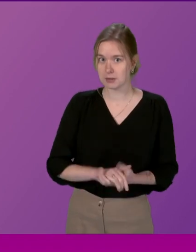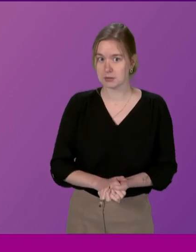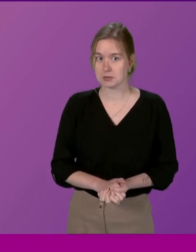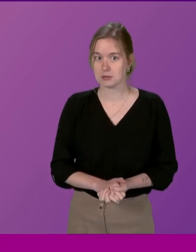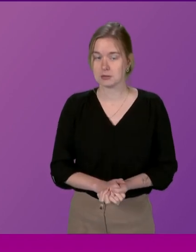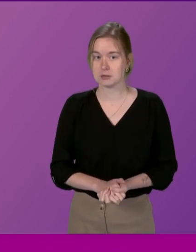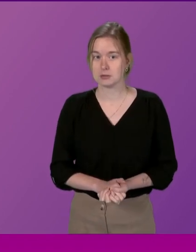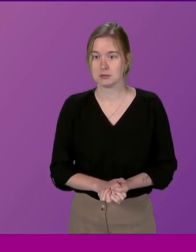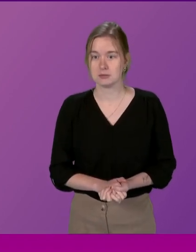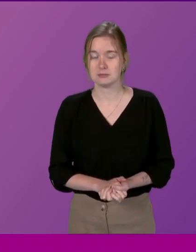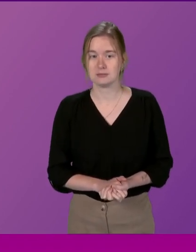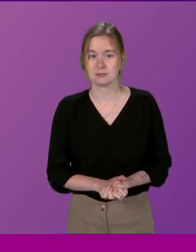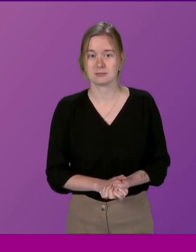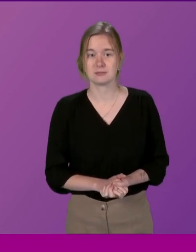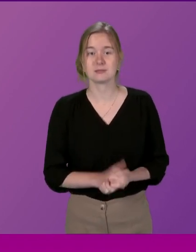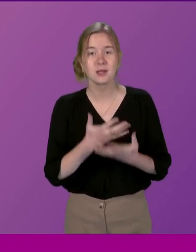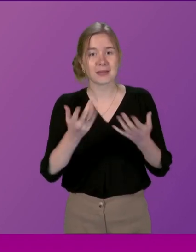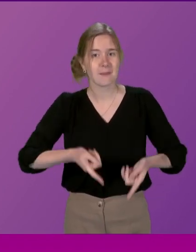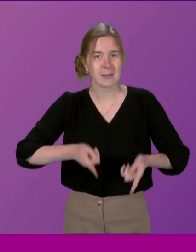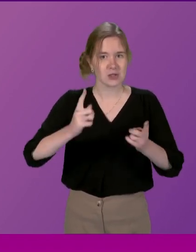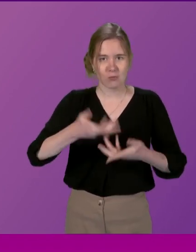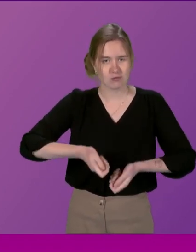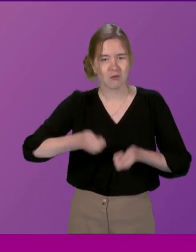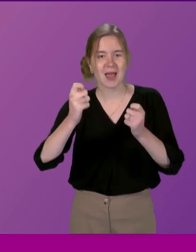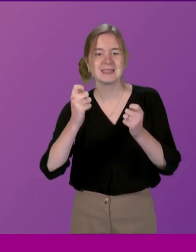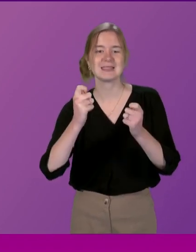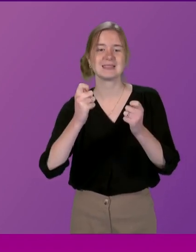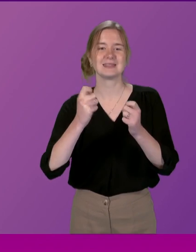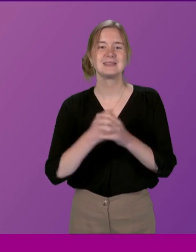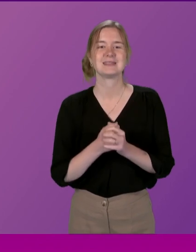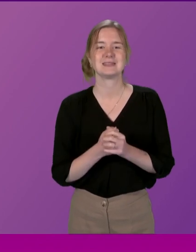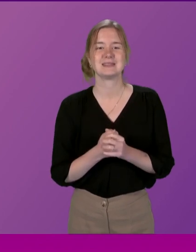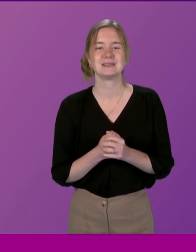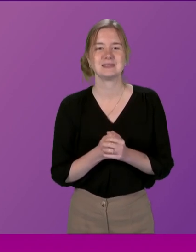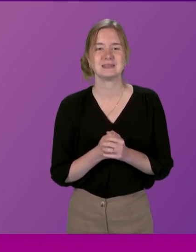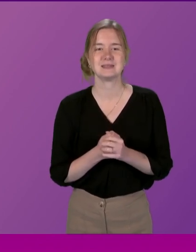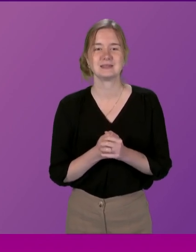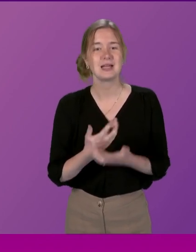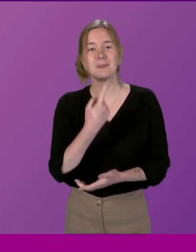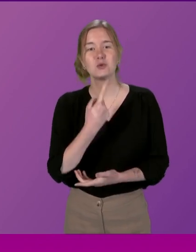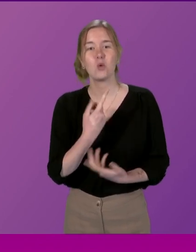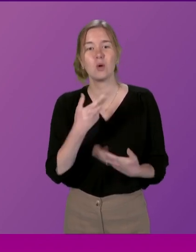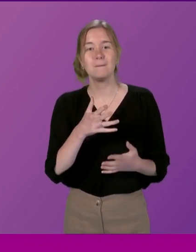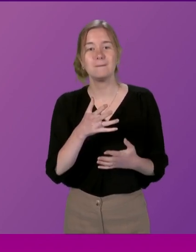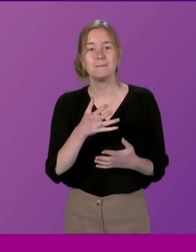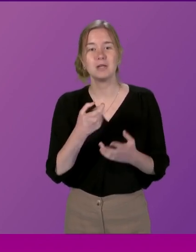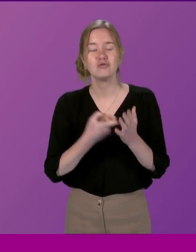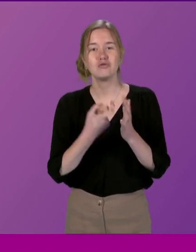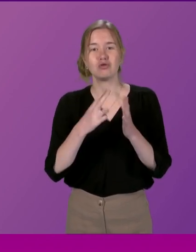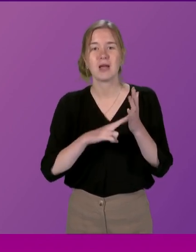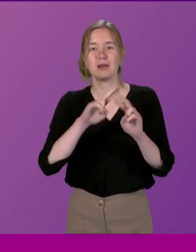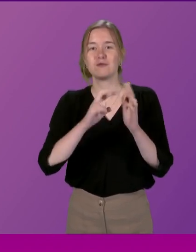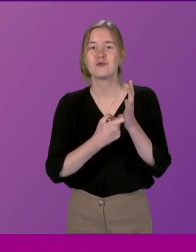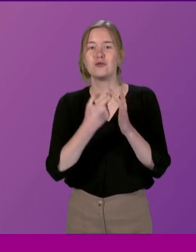No matter how many times the Minister has brought that up It appears that that, as I've been told, we've already been in Renfrewshire one time